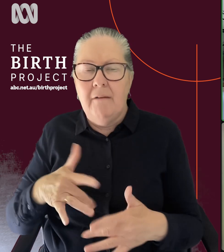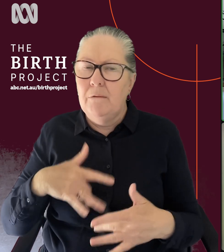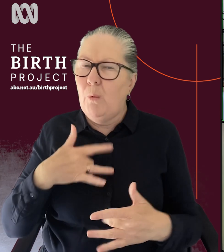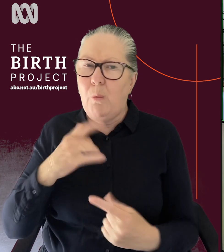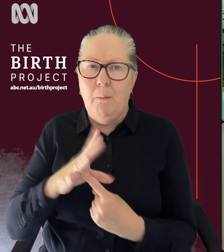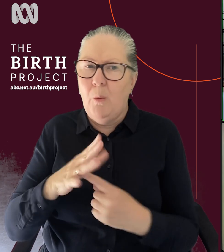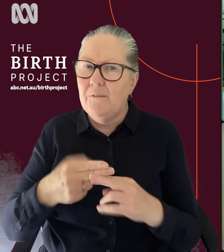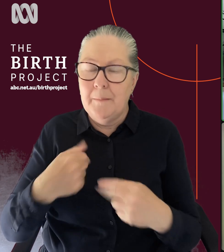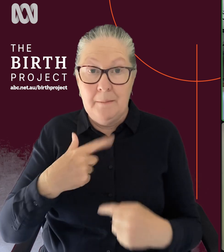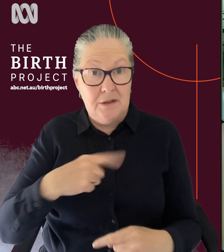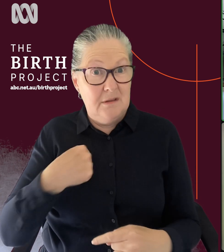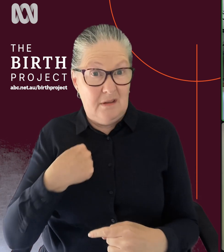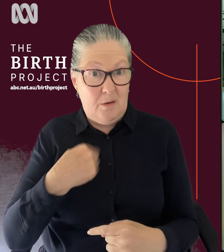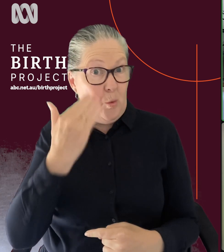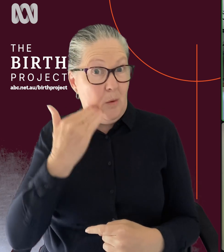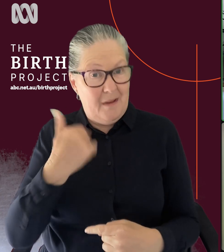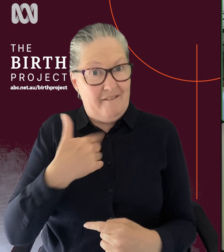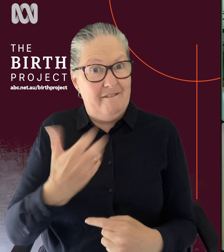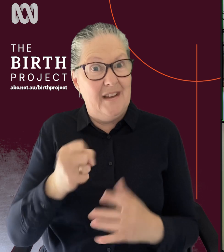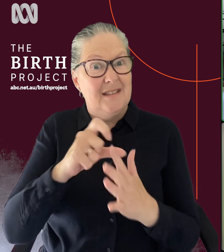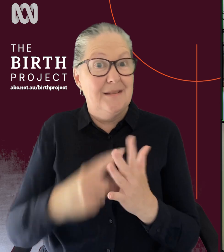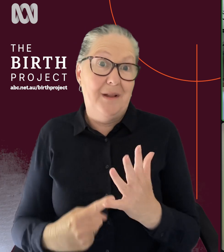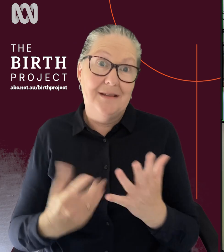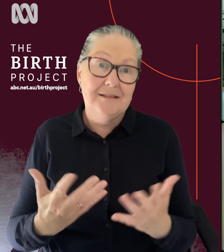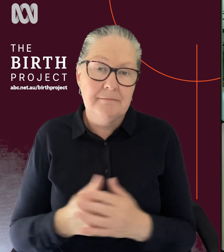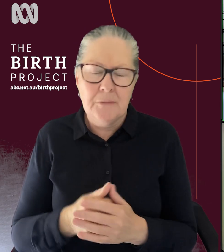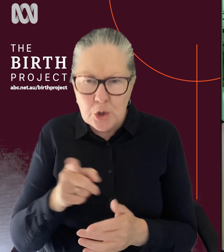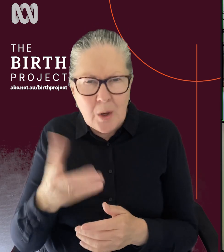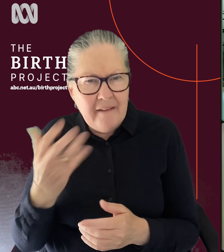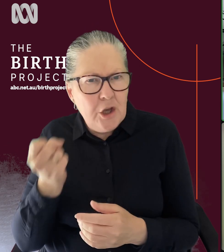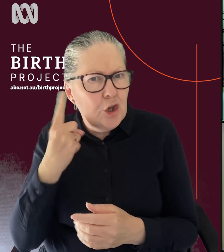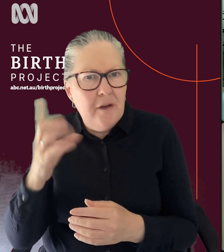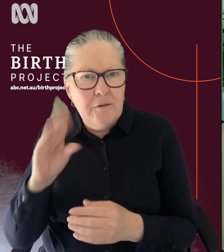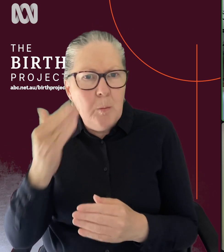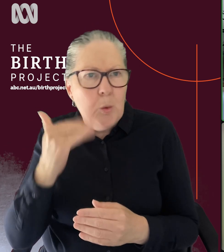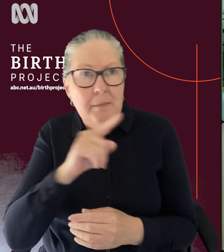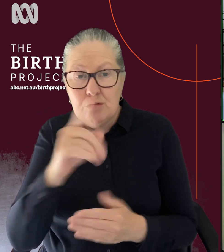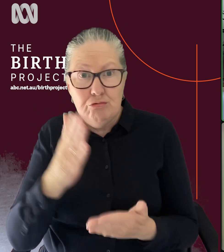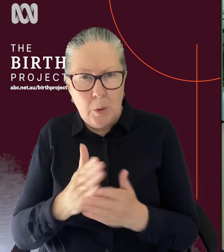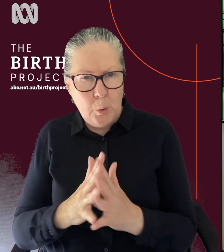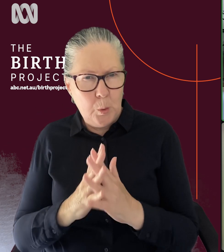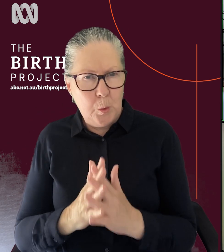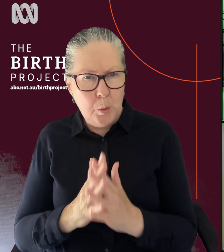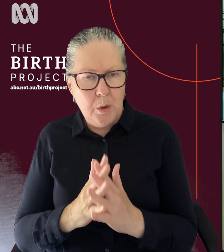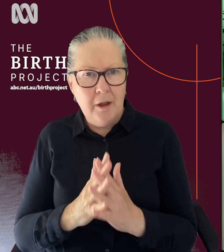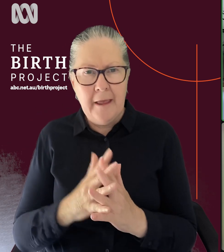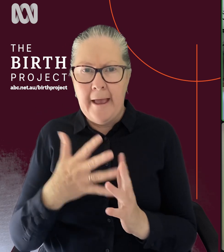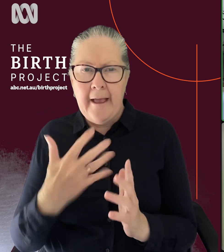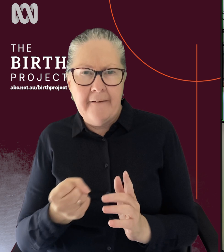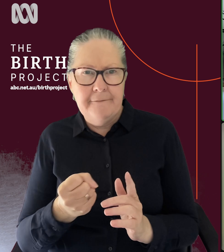us, particularly as I'm a woman with disability. Do you hear from women who talk about how invaluable that advocacy for